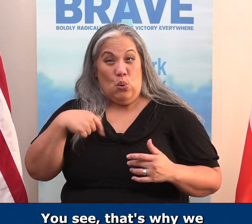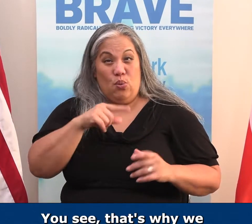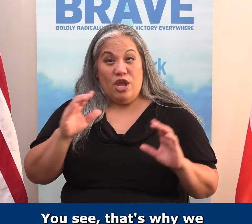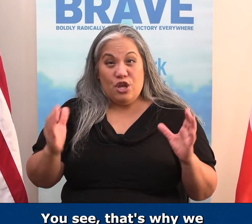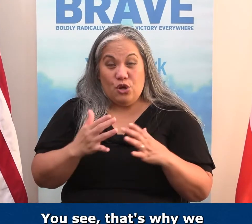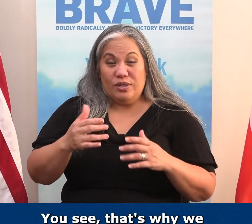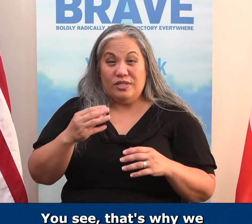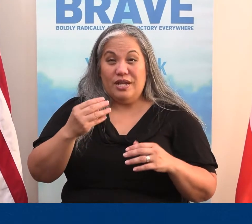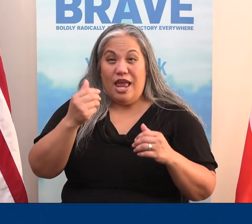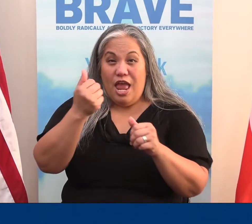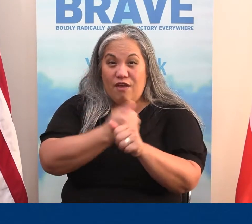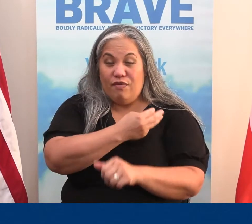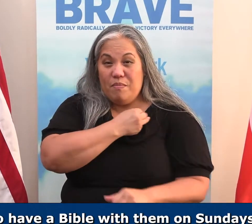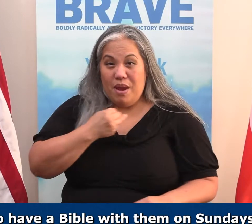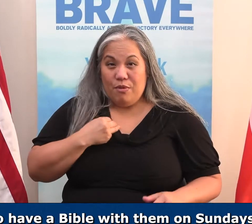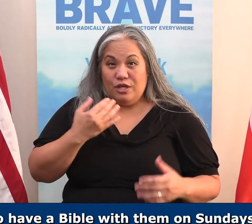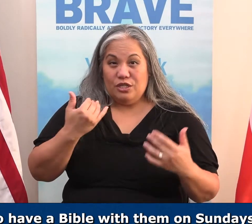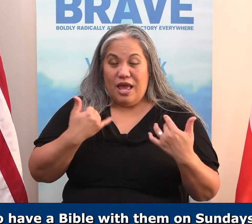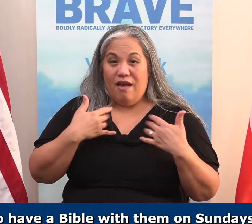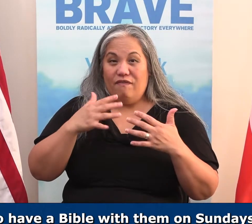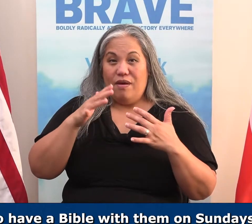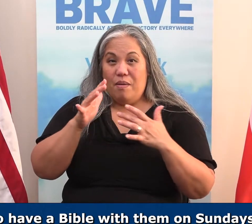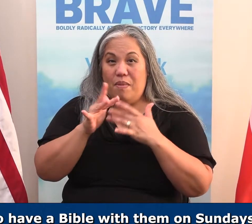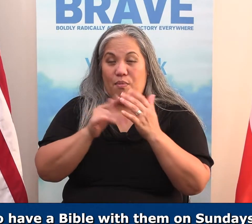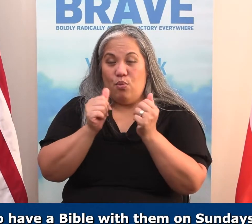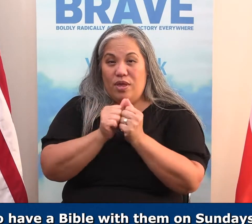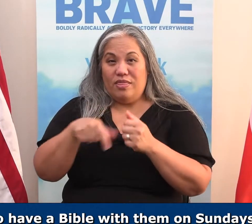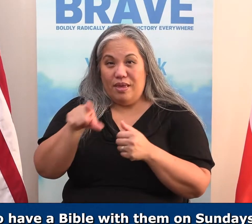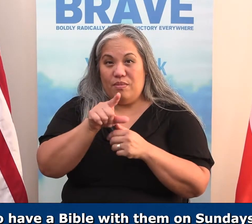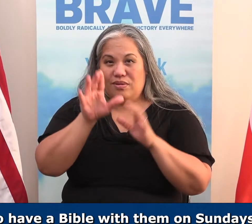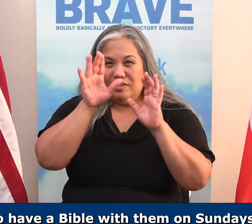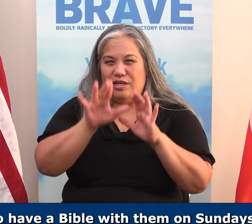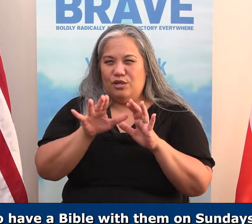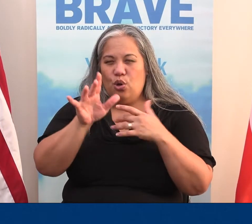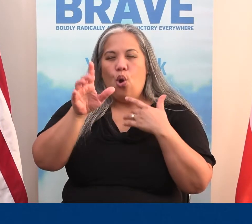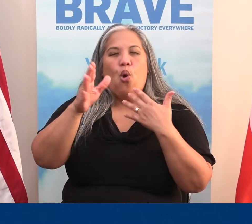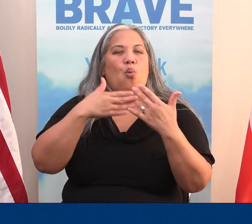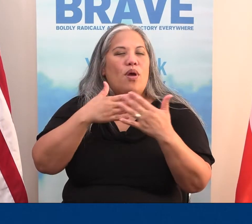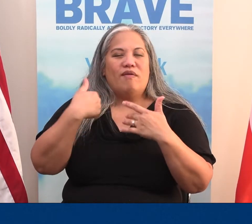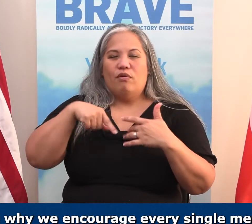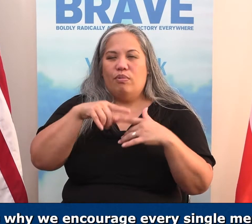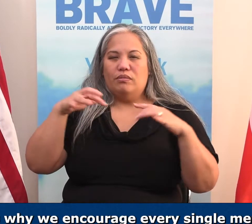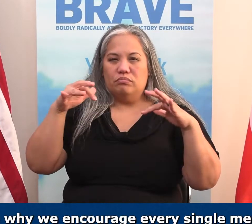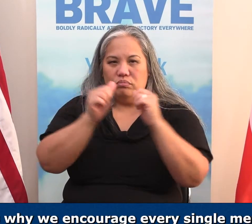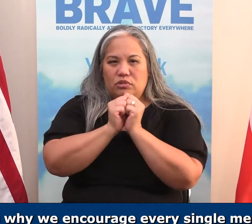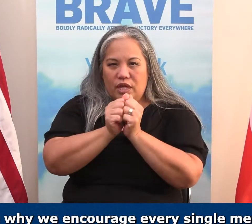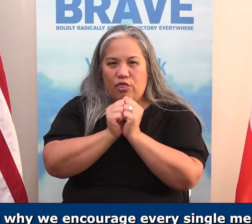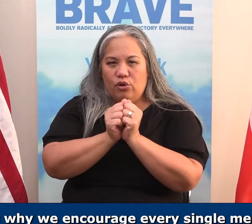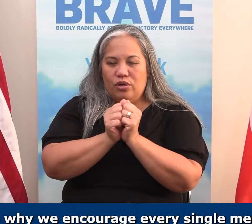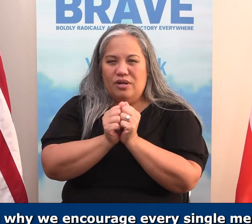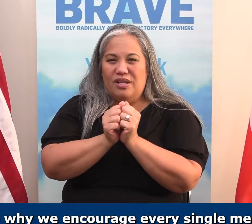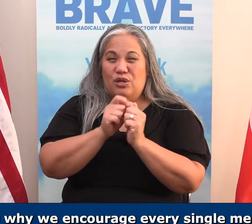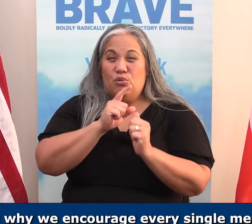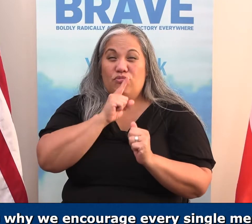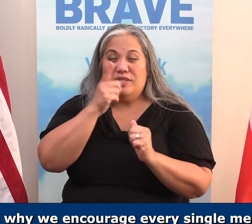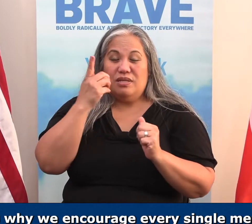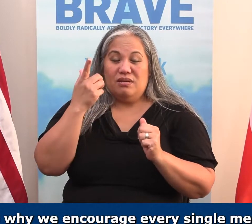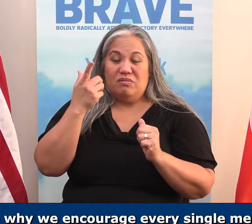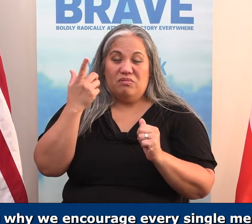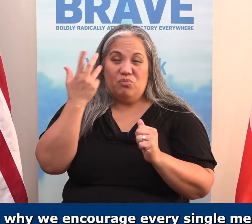single member to have a Bible with them on Sundays or whenever we gather. That's why we encourage every single member to